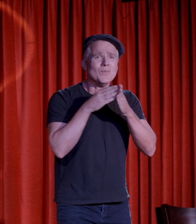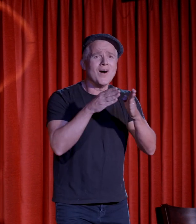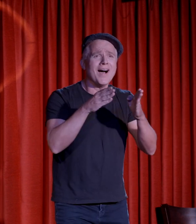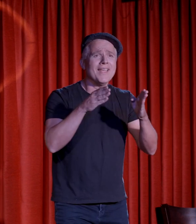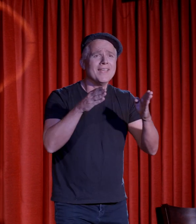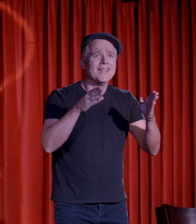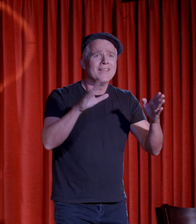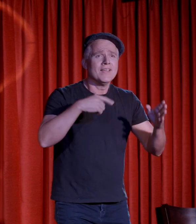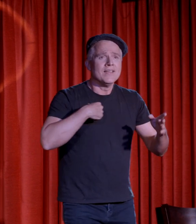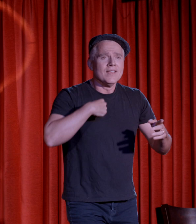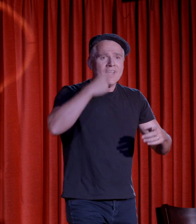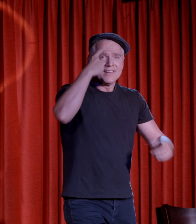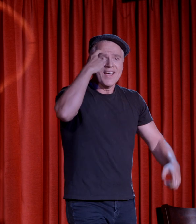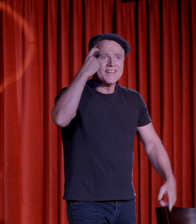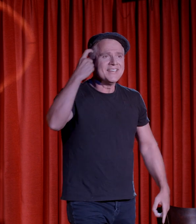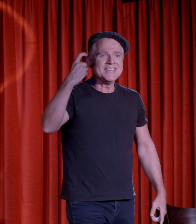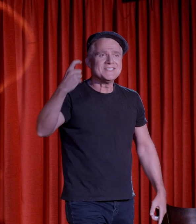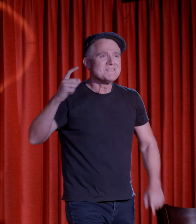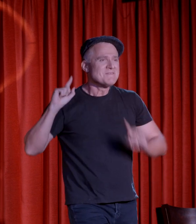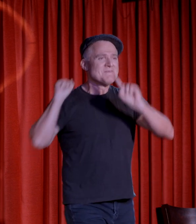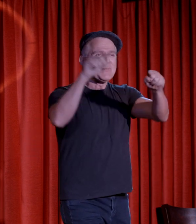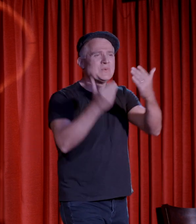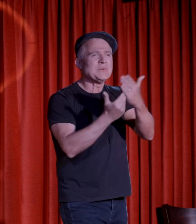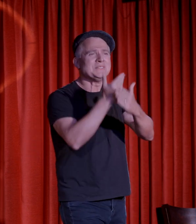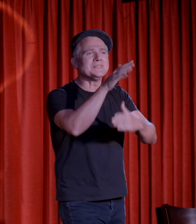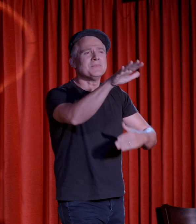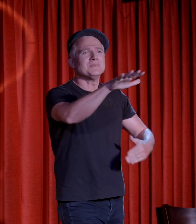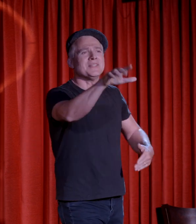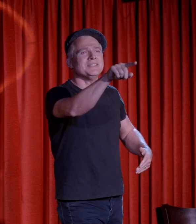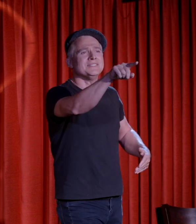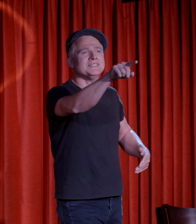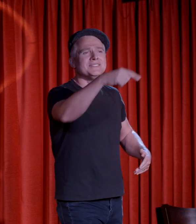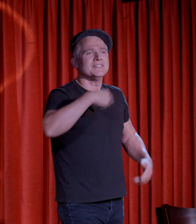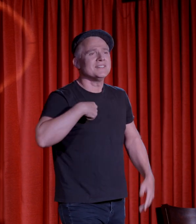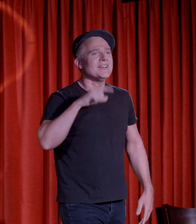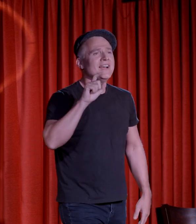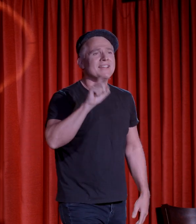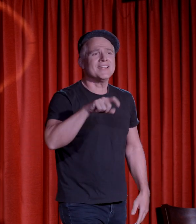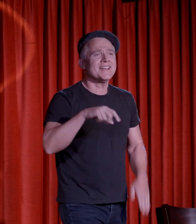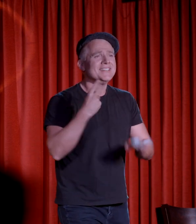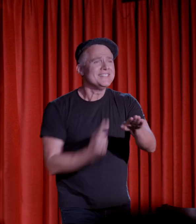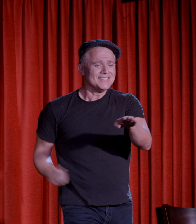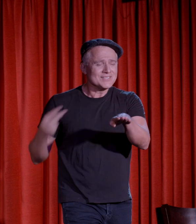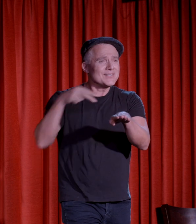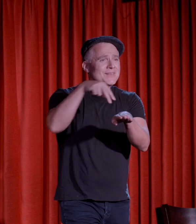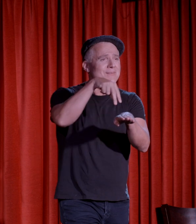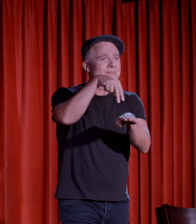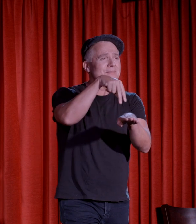wide, and I've got a need for going someplace, and I've got a need to climb above